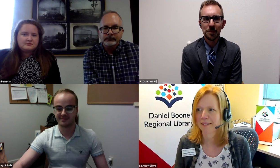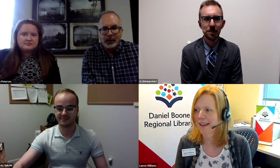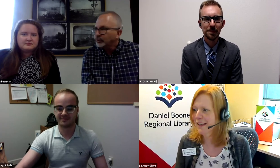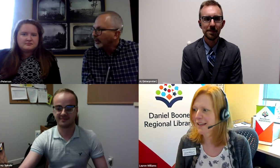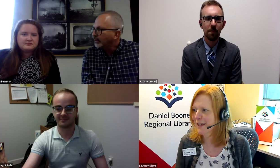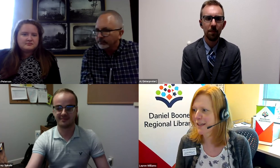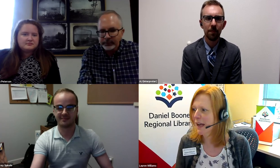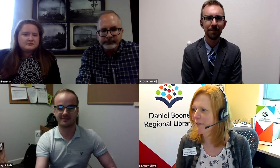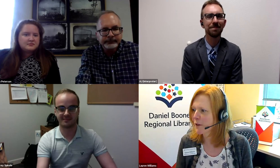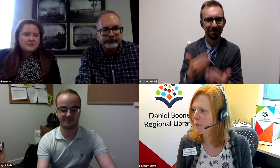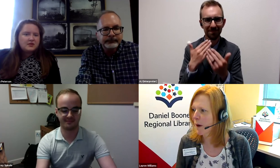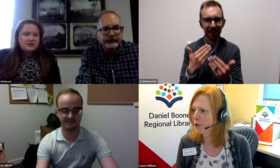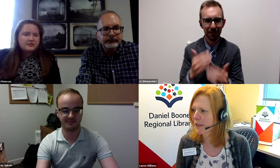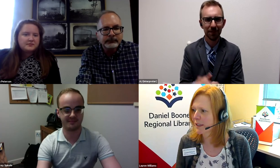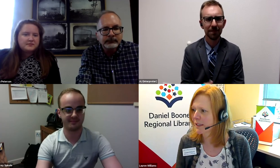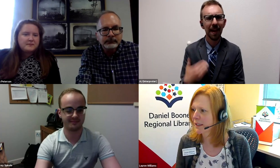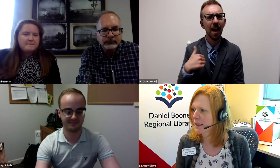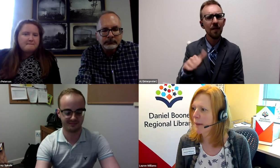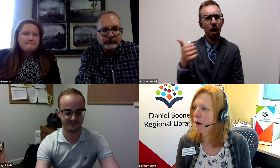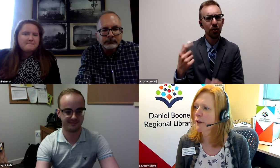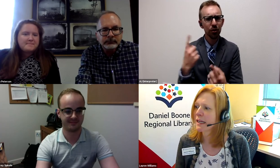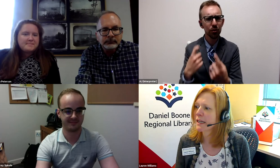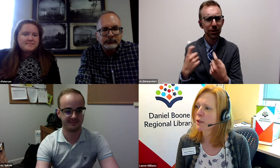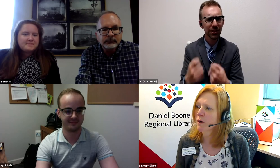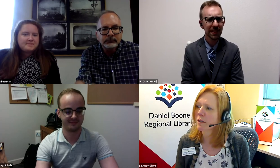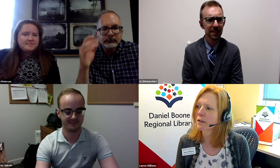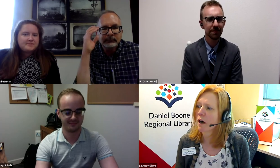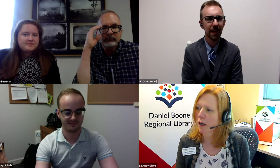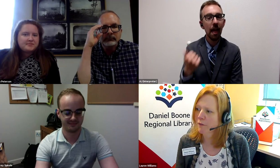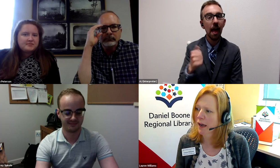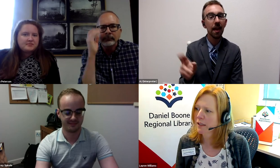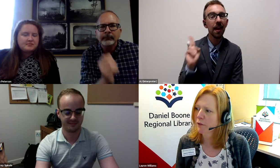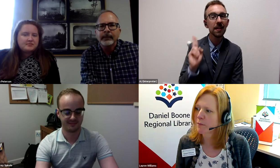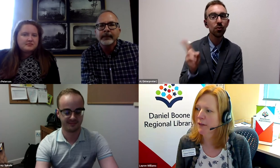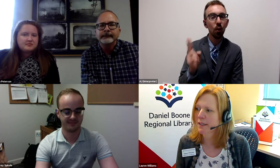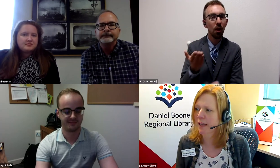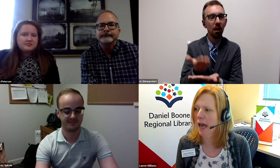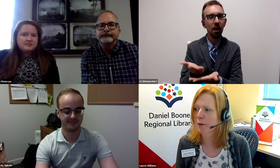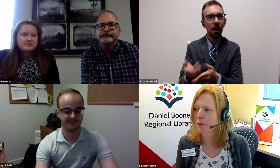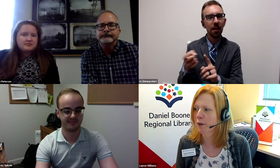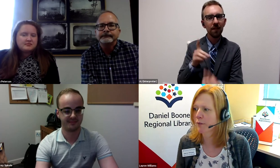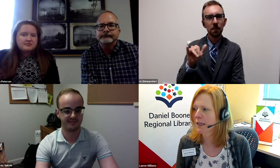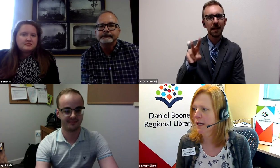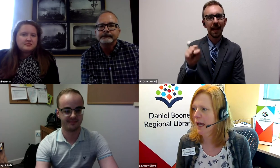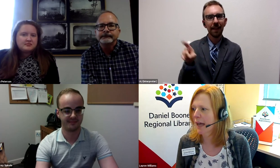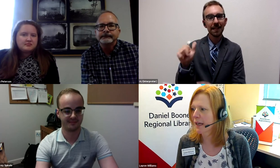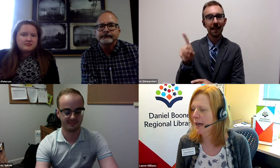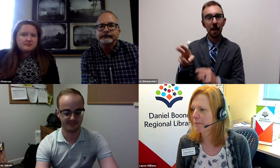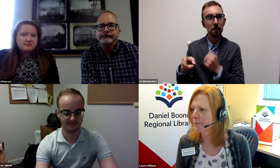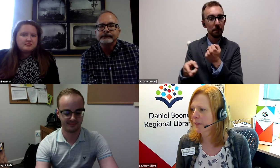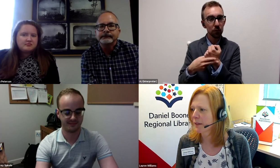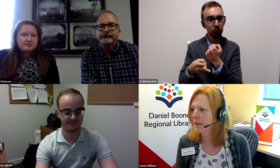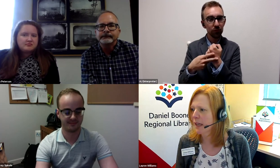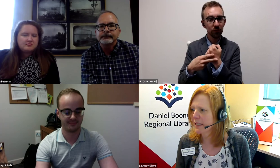Thank you. Thank we have other questions? Are there any historical artifacts from Davis's lab preserved at